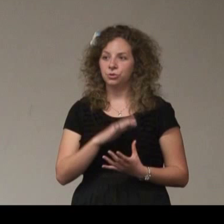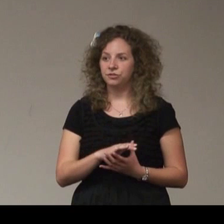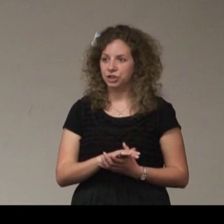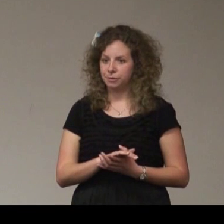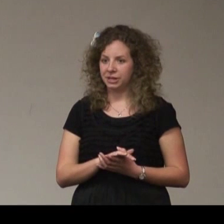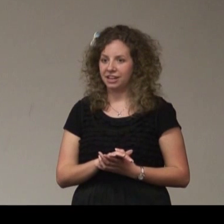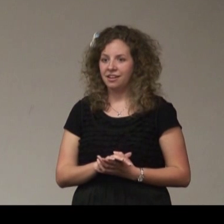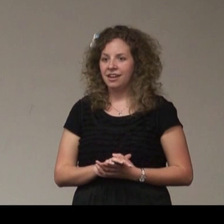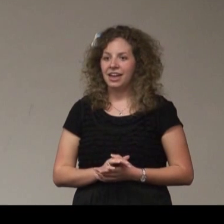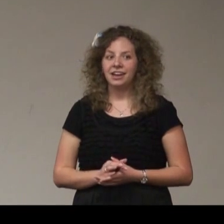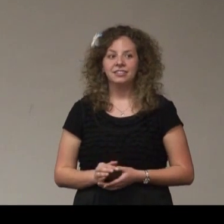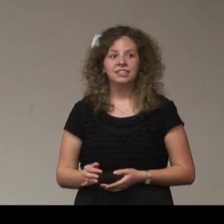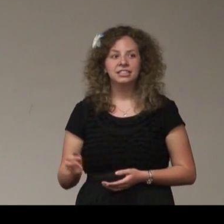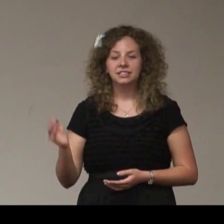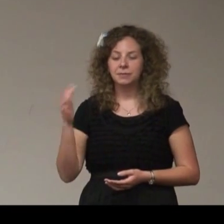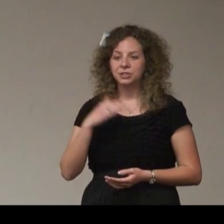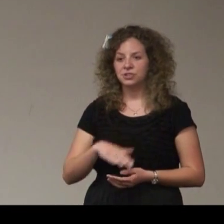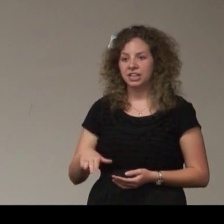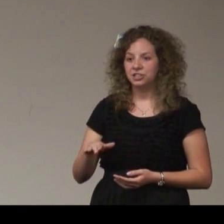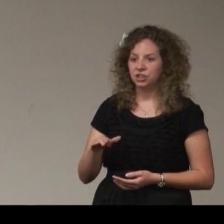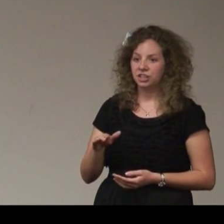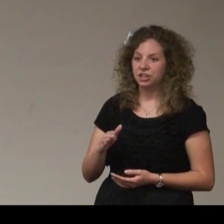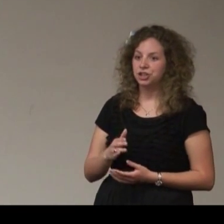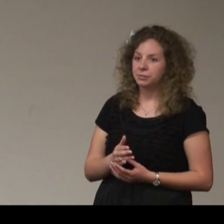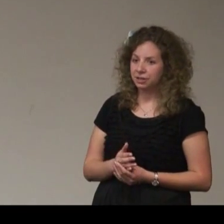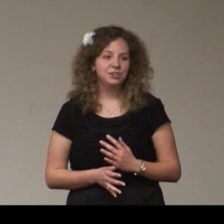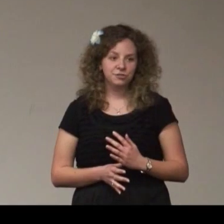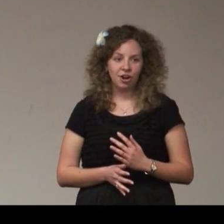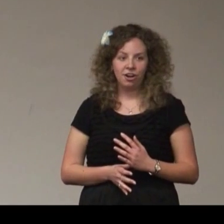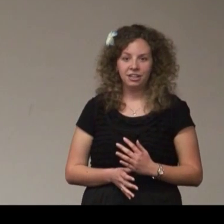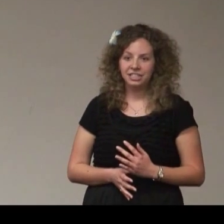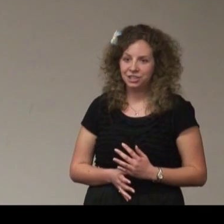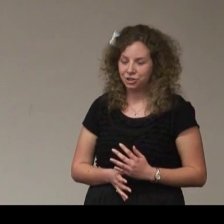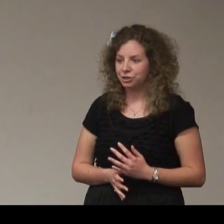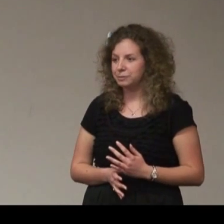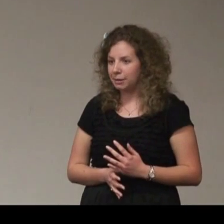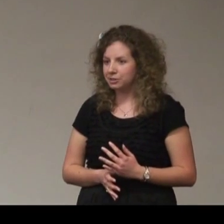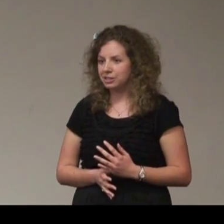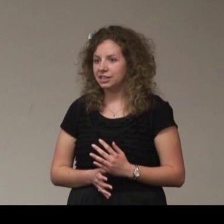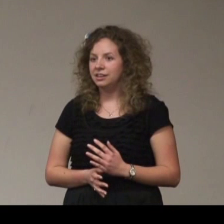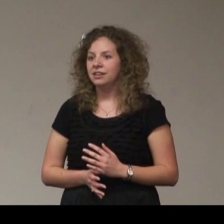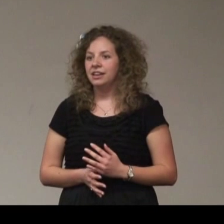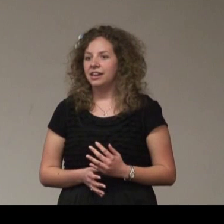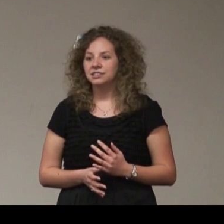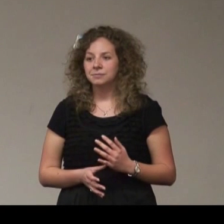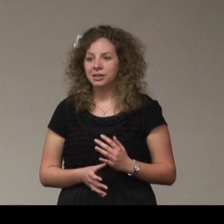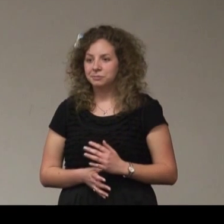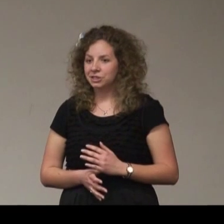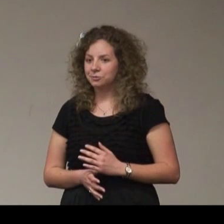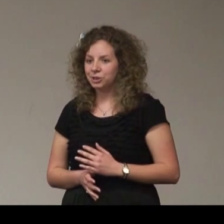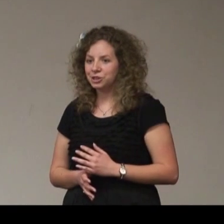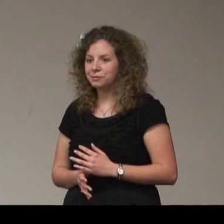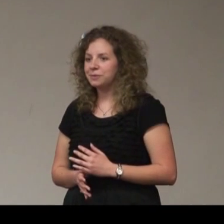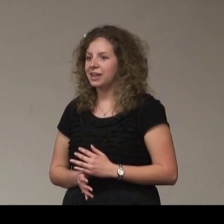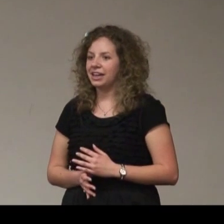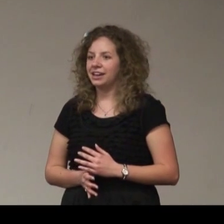school for interpreting. And this semester then I started interpreting my juvenile hall, and I teach a girl's Bible study and sometimes lead worship and